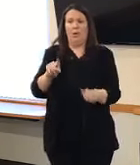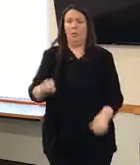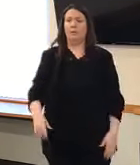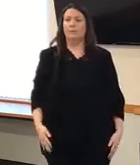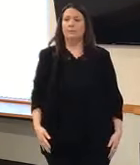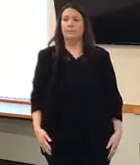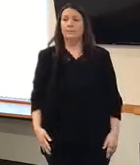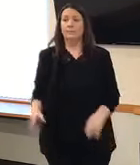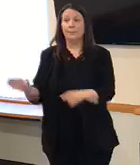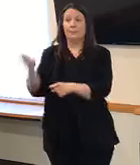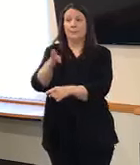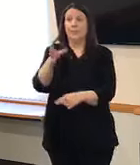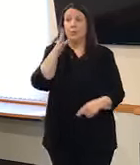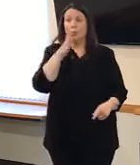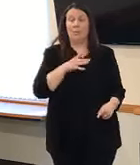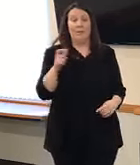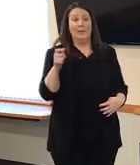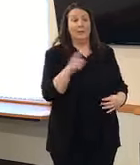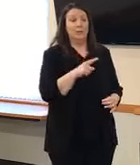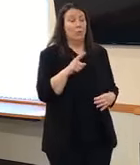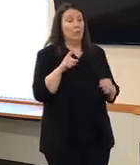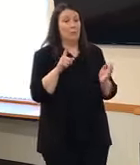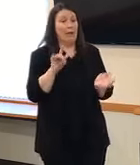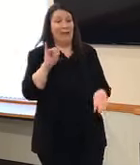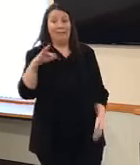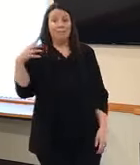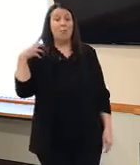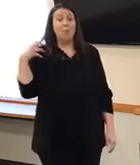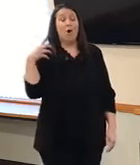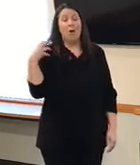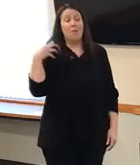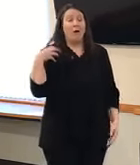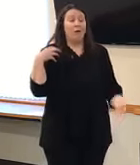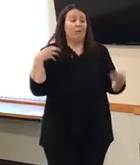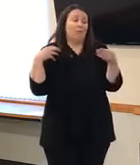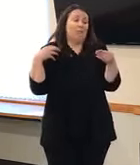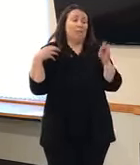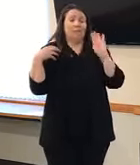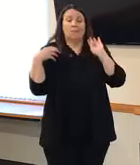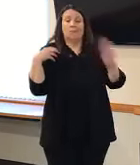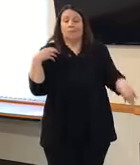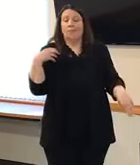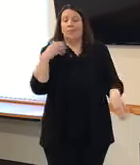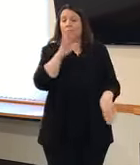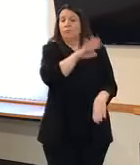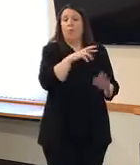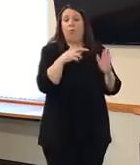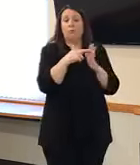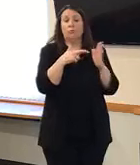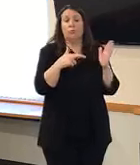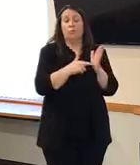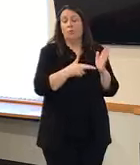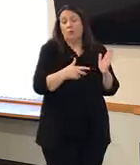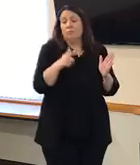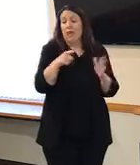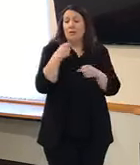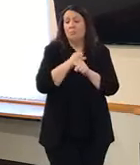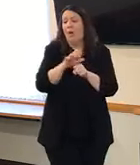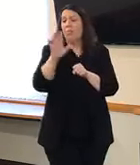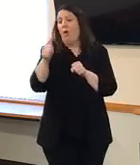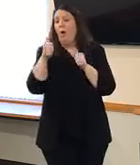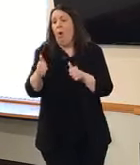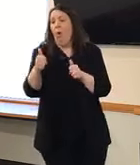Are there any penalty for like managers who aren't following these guidelines and, um, are kind of just doing their own thing?